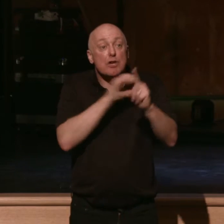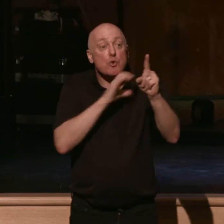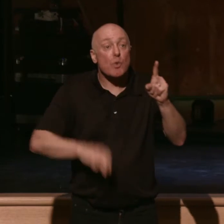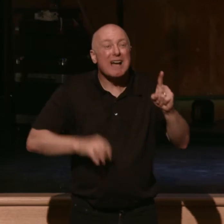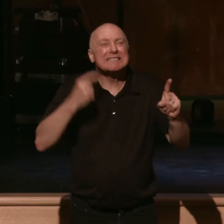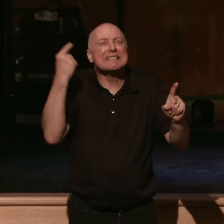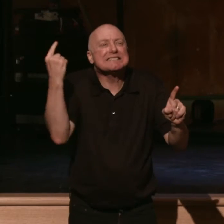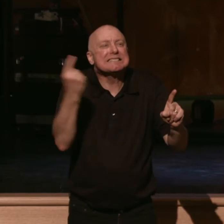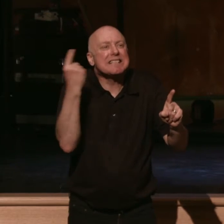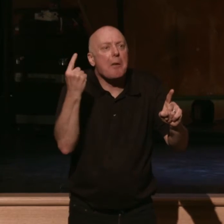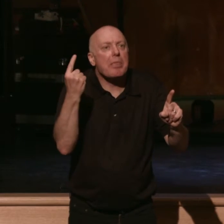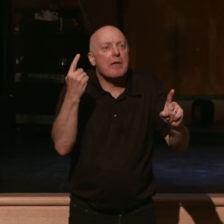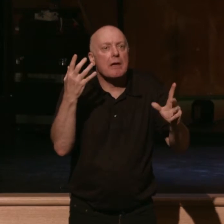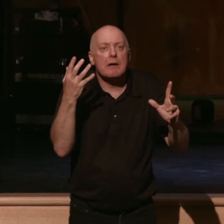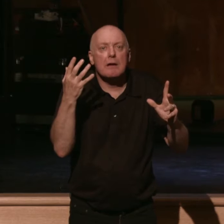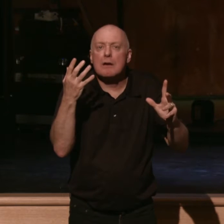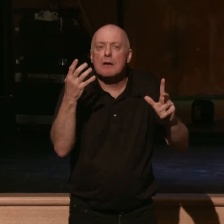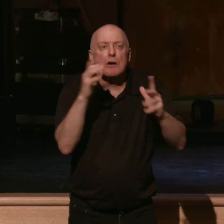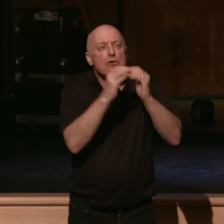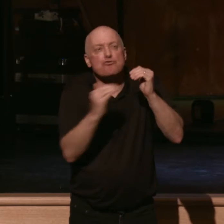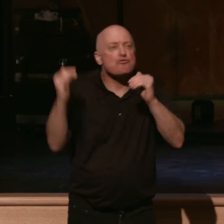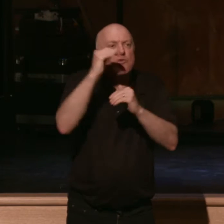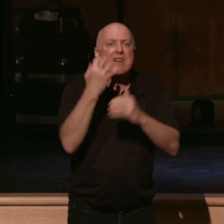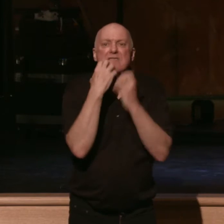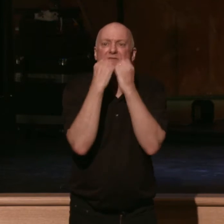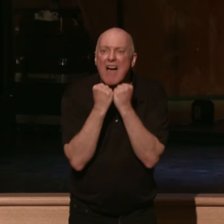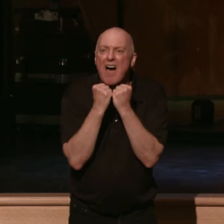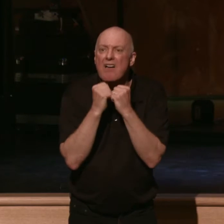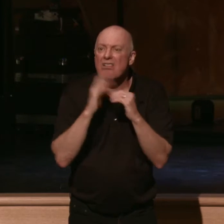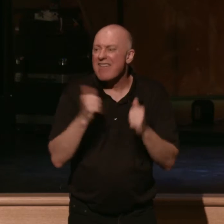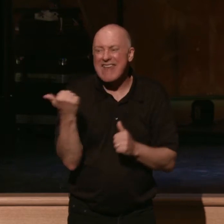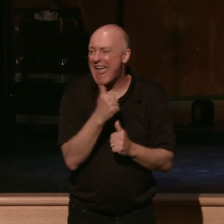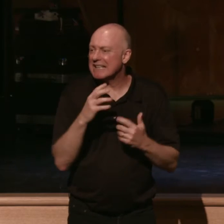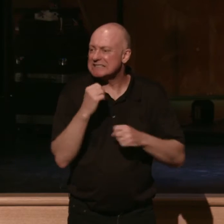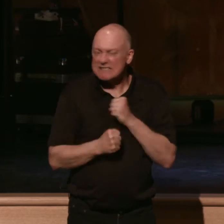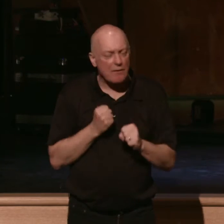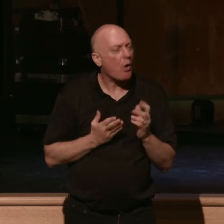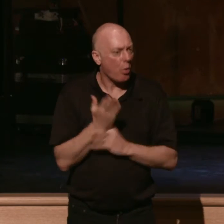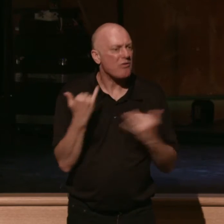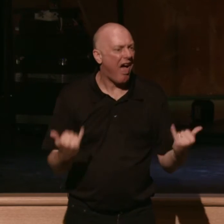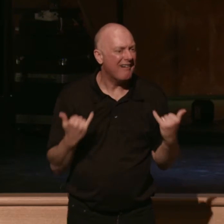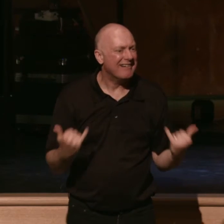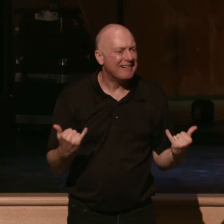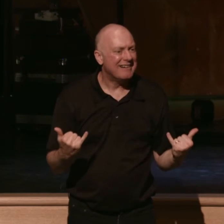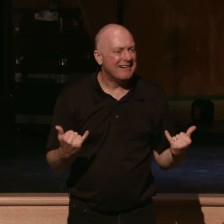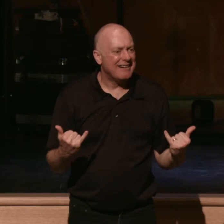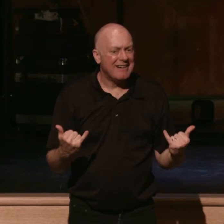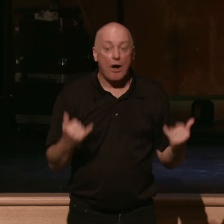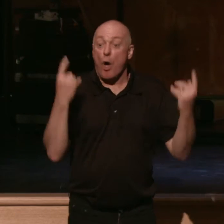of far greater value than any affliction that I'm facing. And when you're in that place,